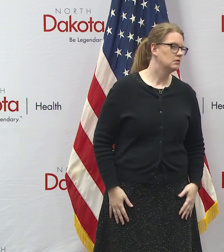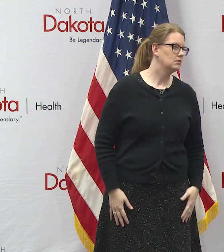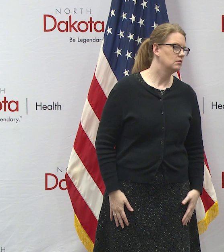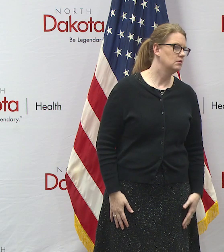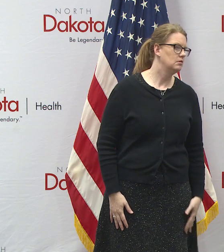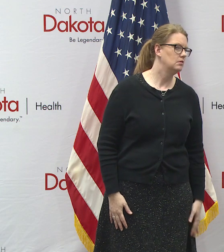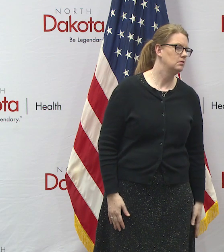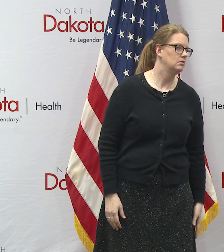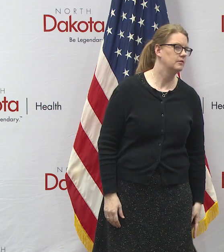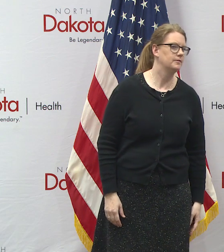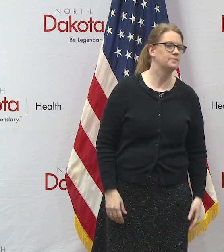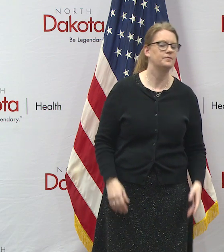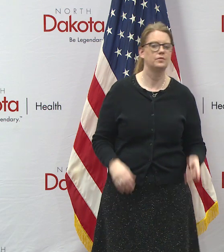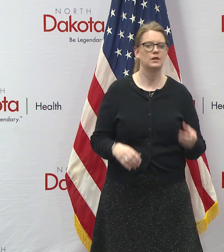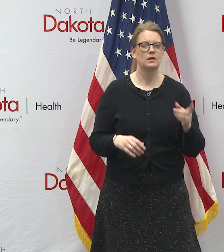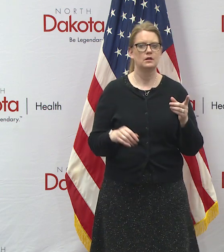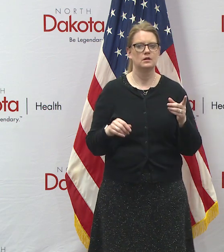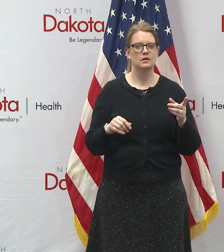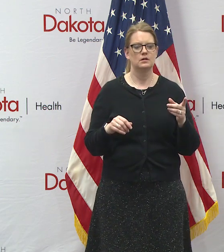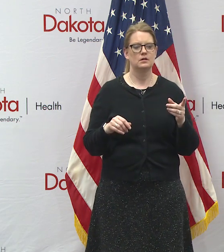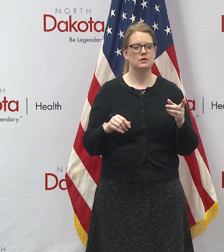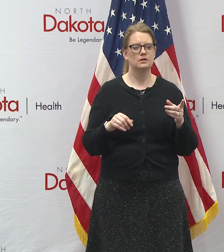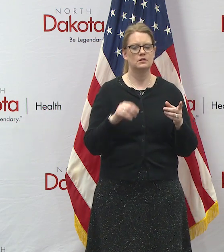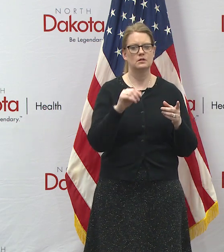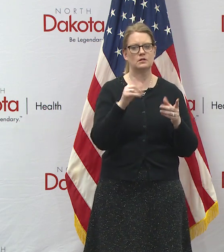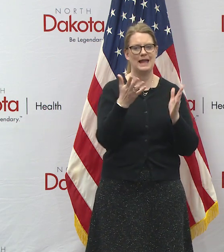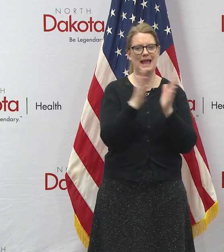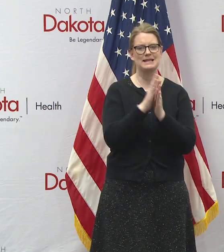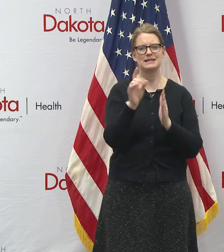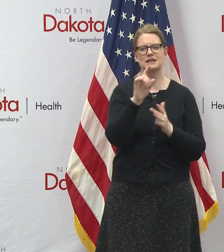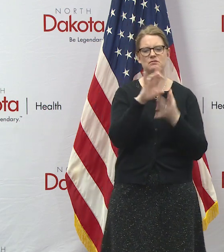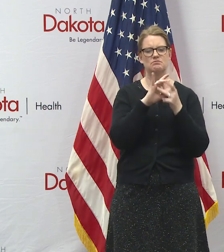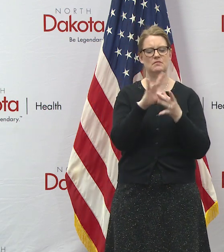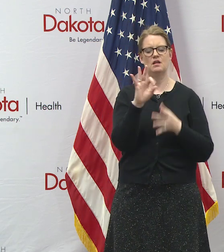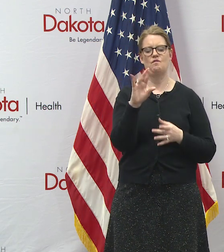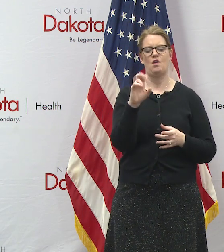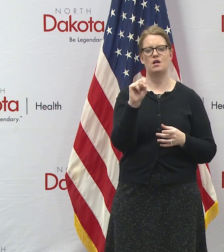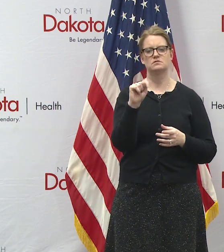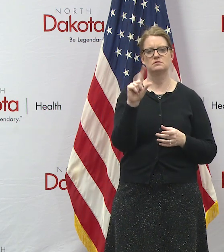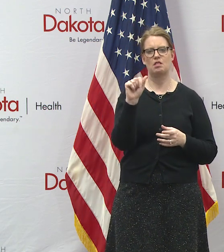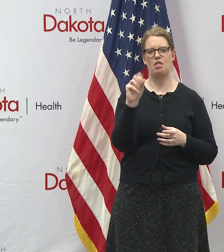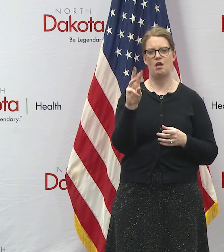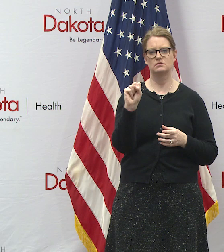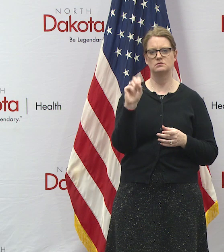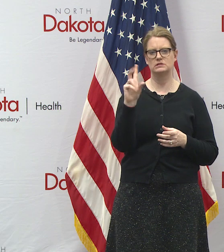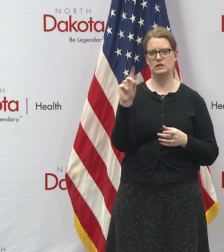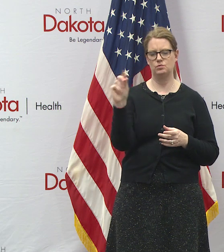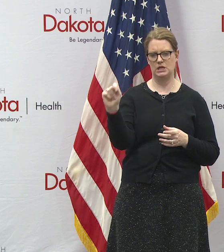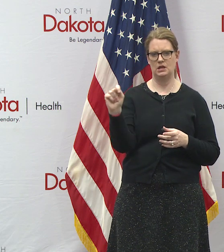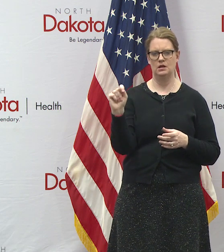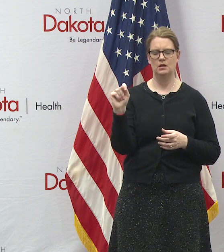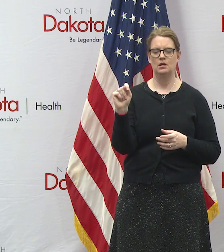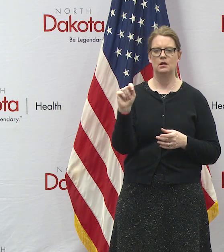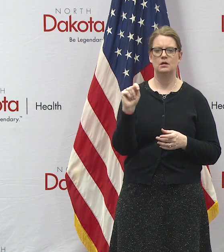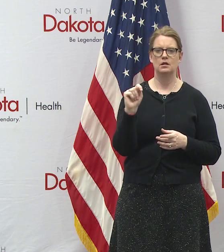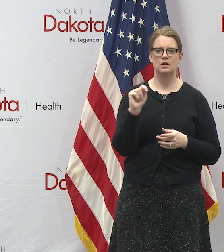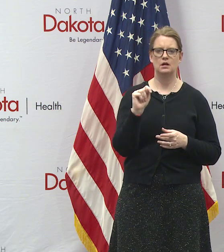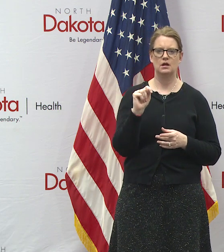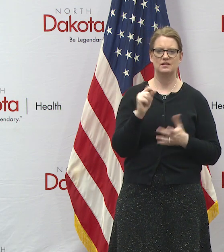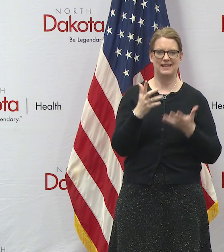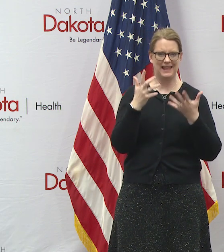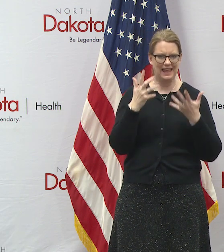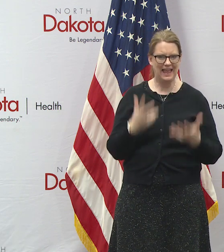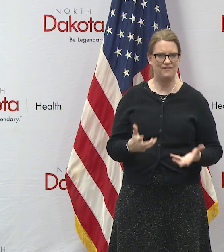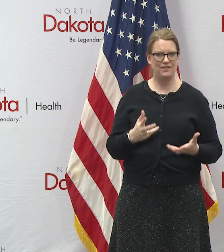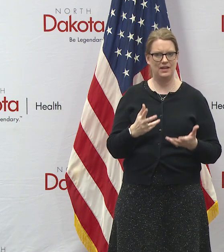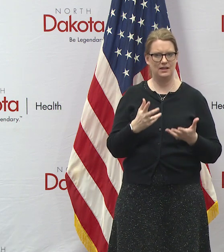these roads wear down come springtime uh jacob's asking the question about the frost laws and and uh given the heavy